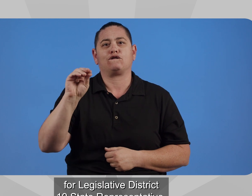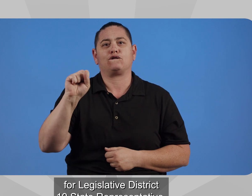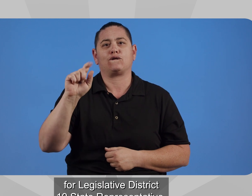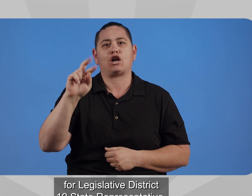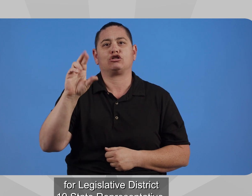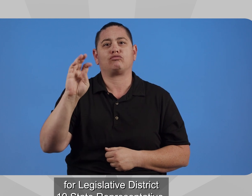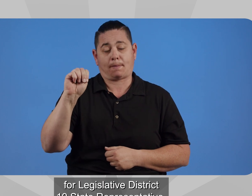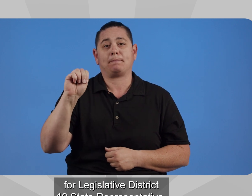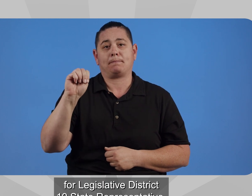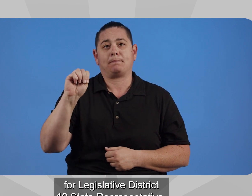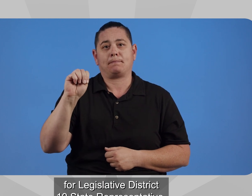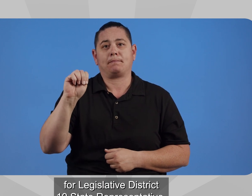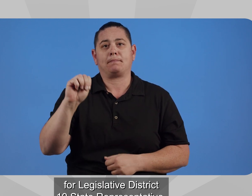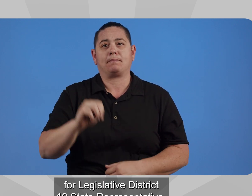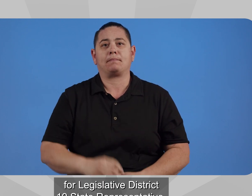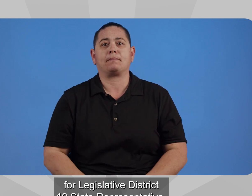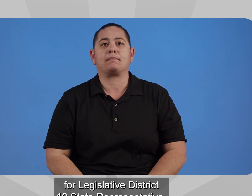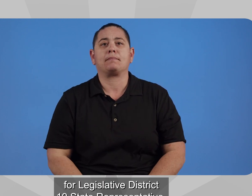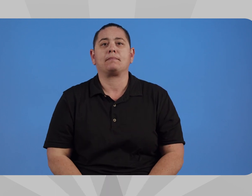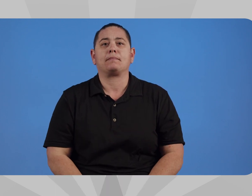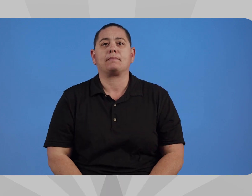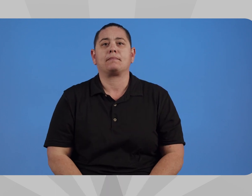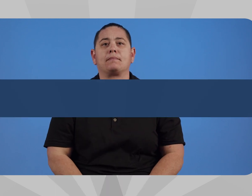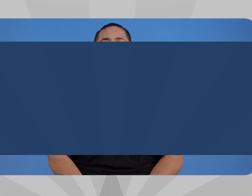Frostrum for Legislative District 19, State Representative.